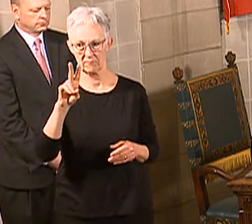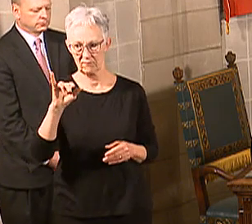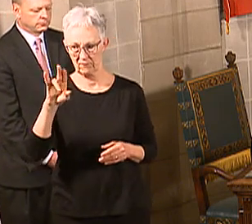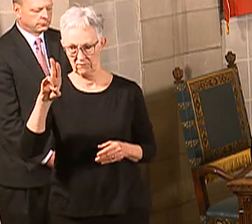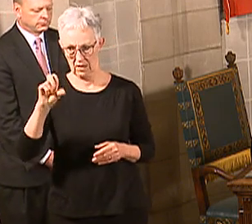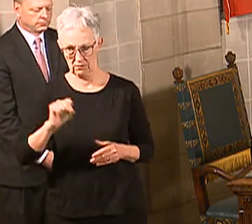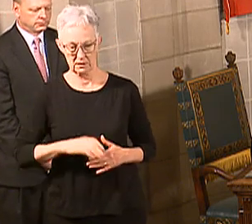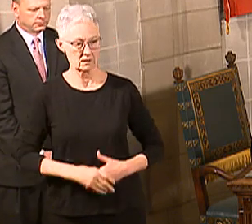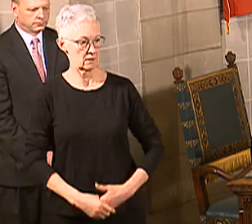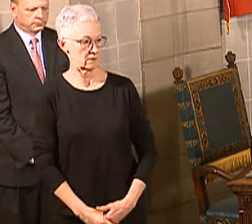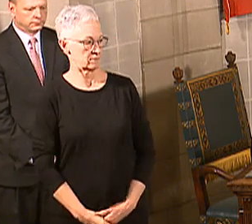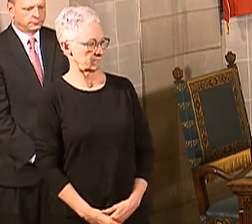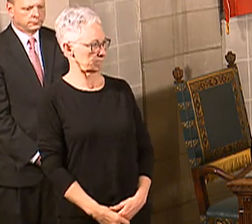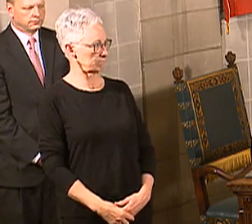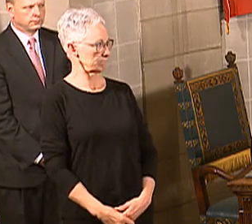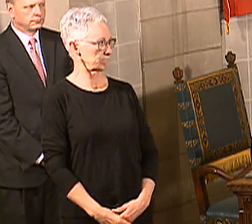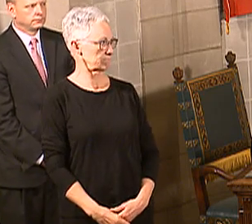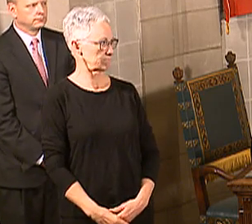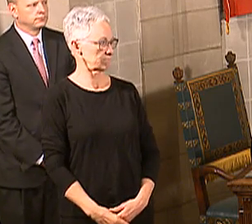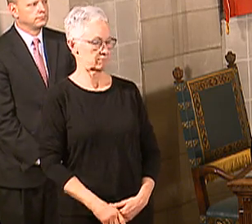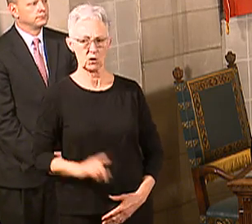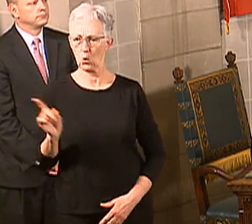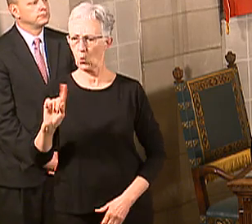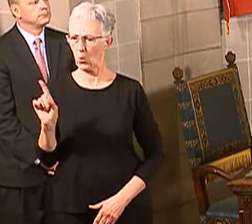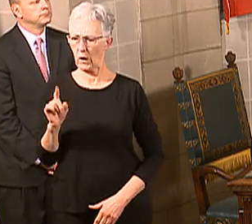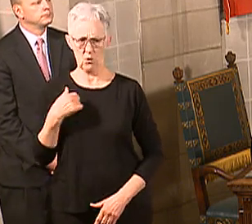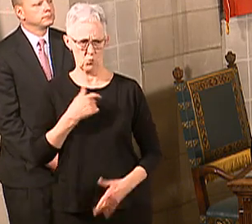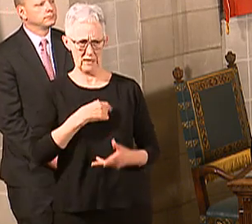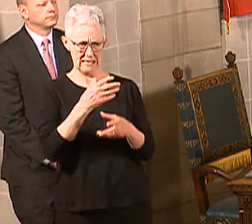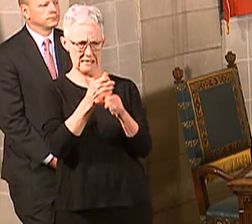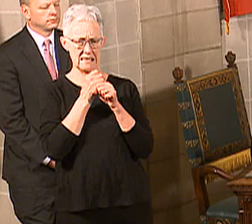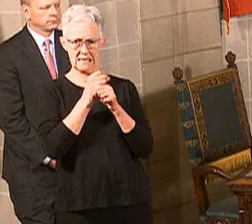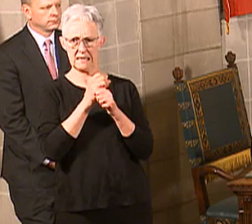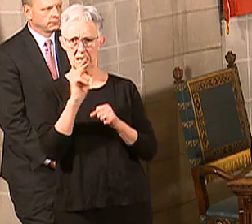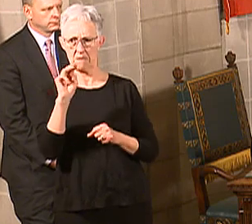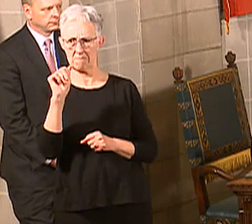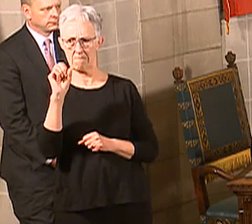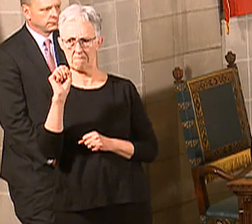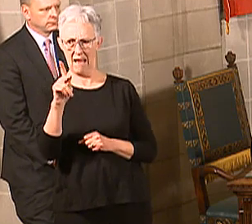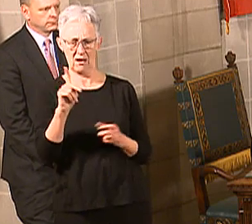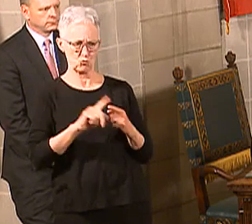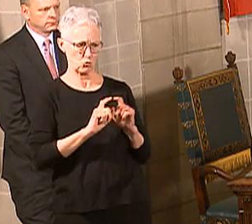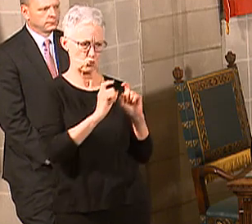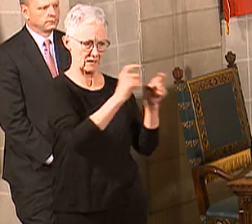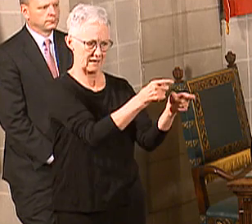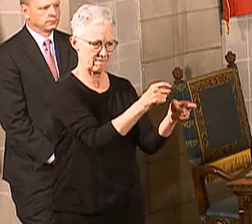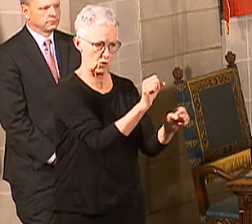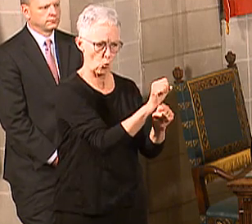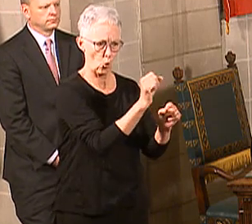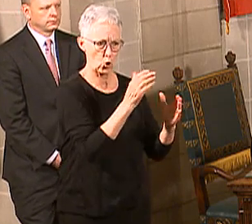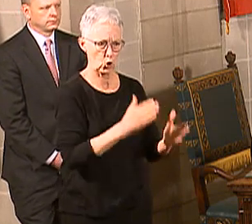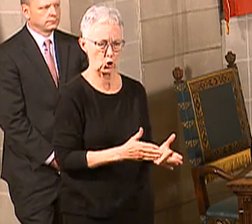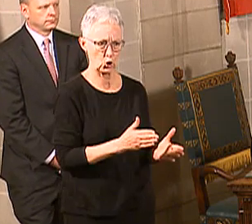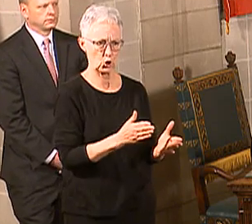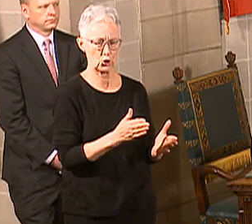Okay, where are we getting masks and PPE to those workers to protect themselves and their residents?